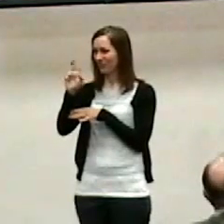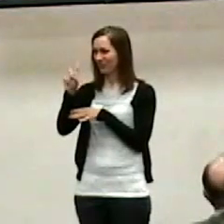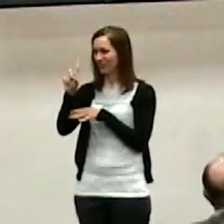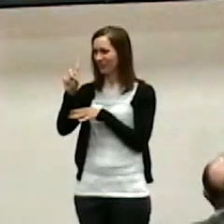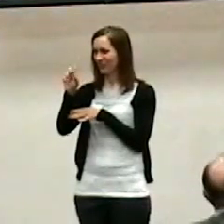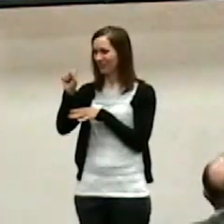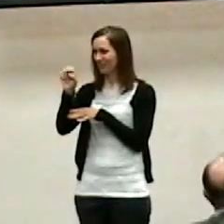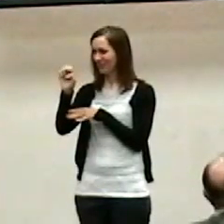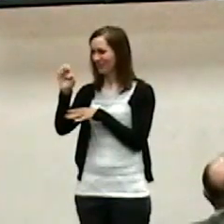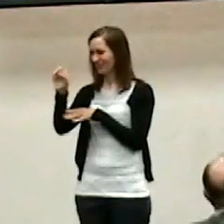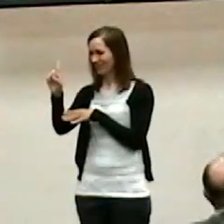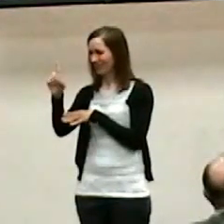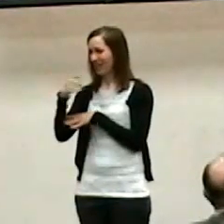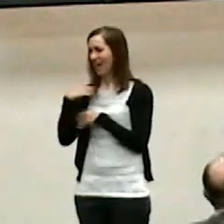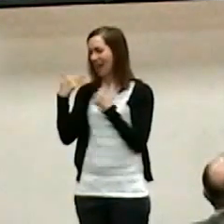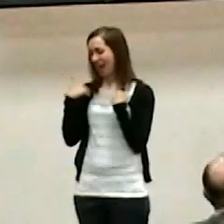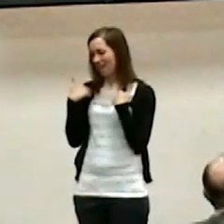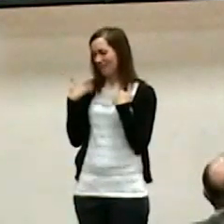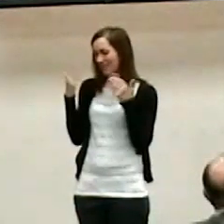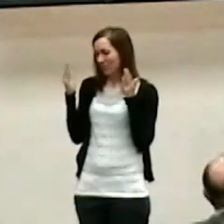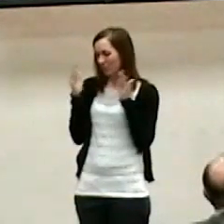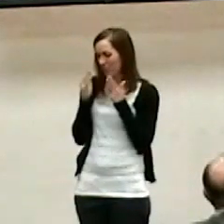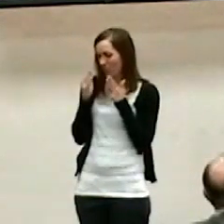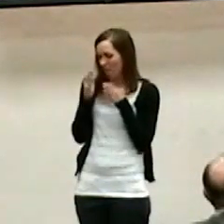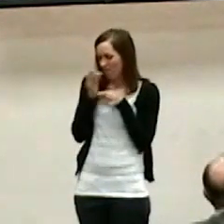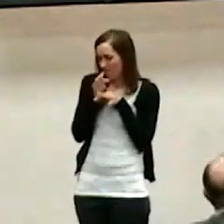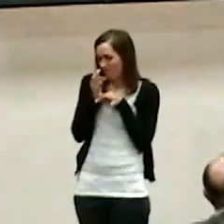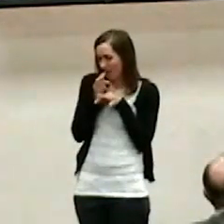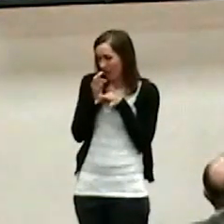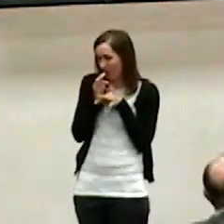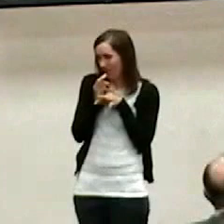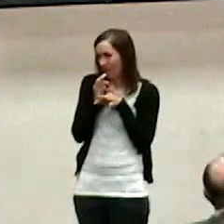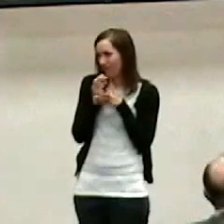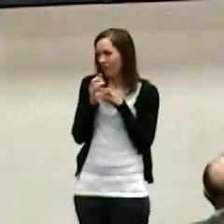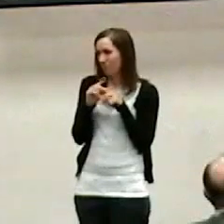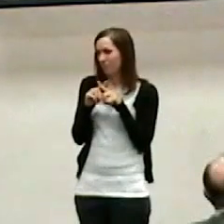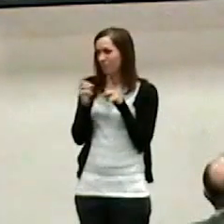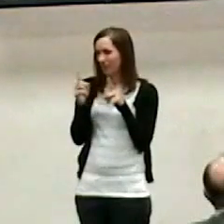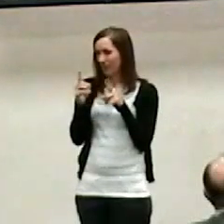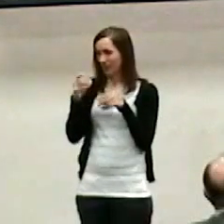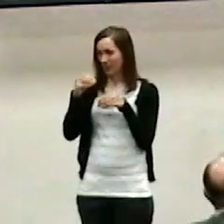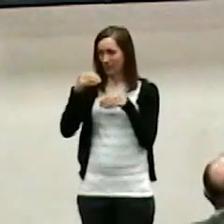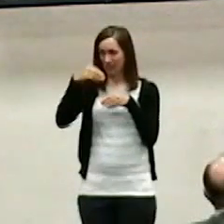we do we can move mountains and this envelope